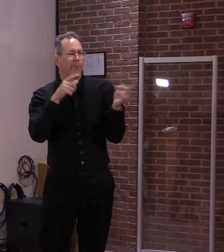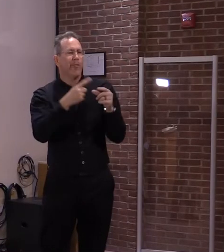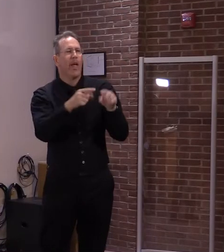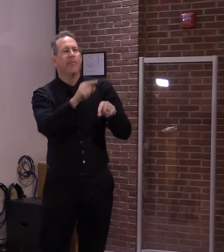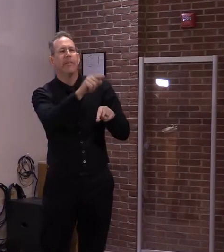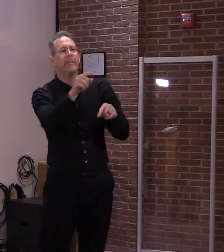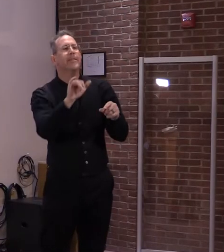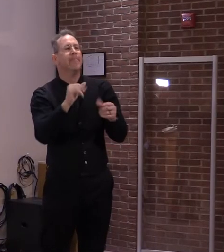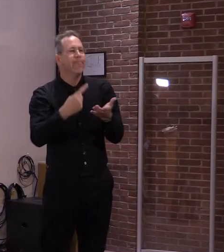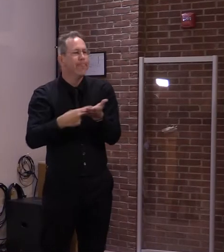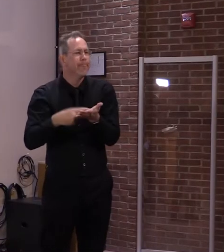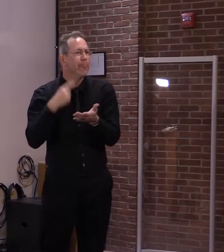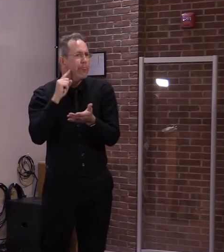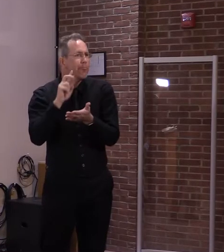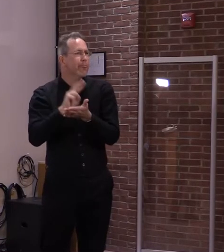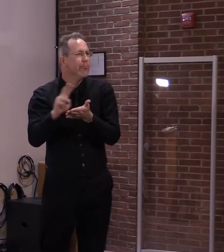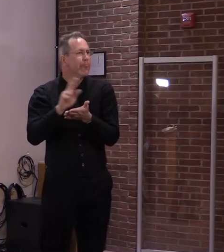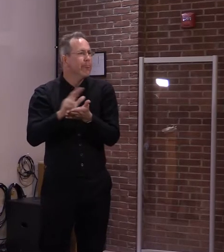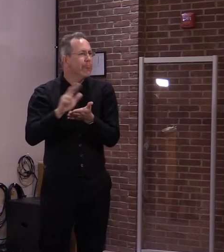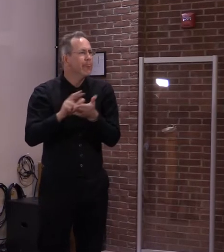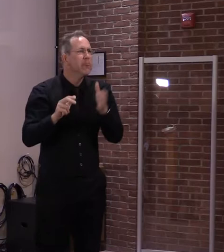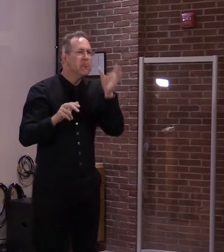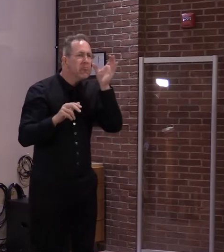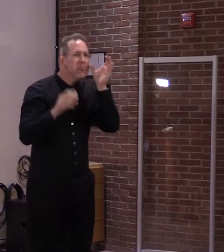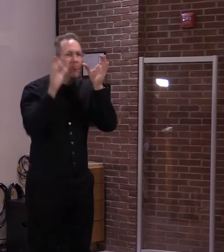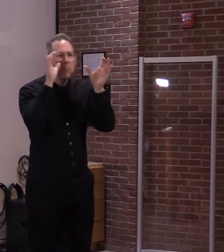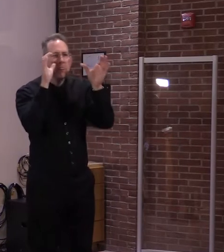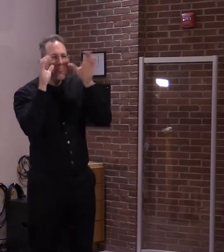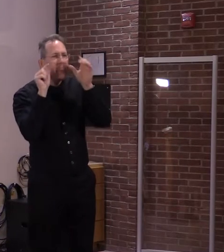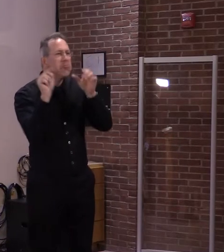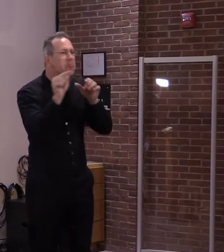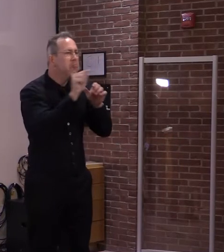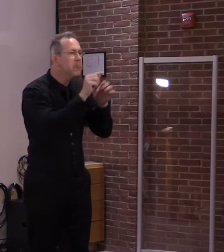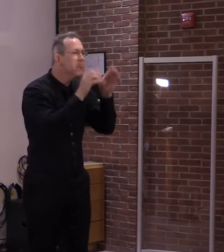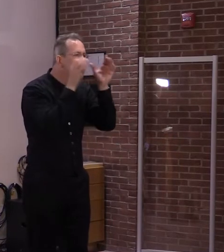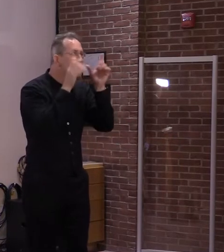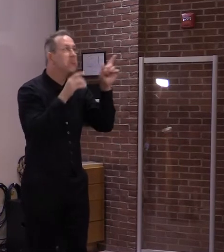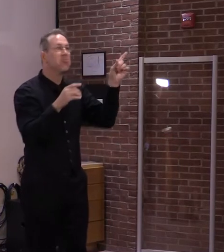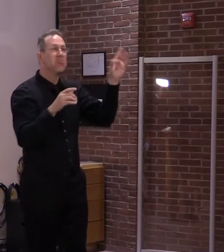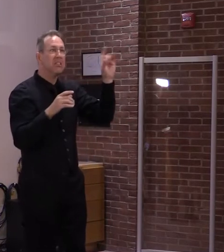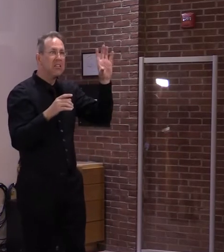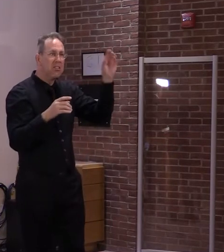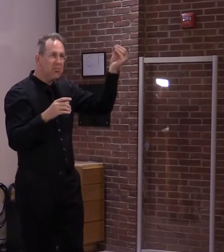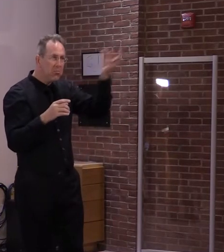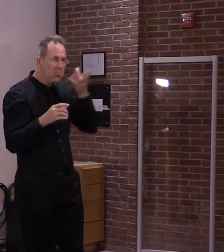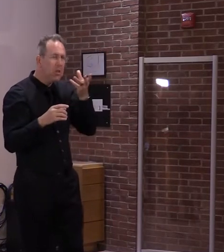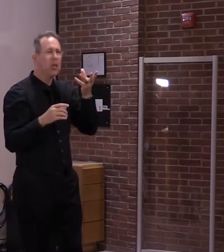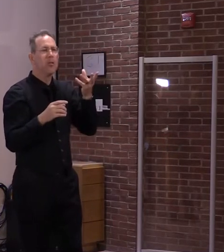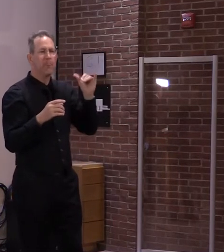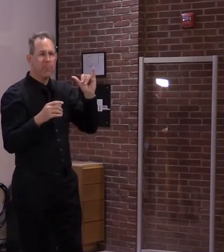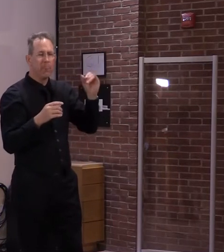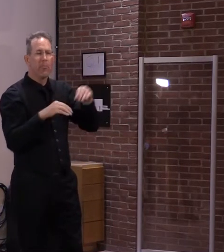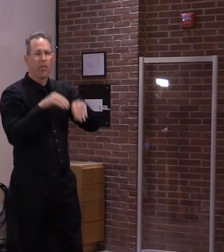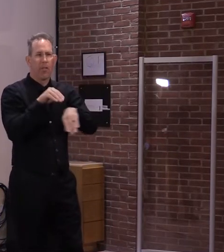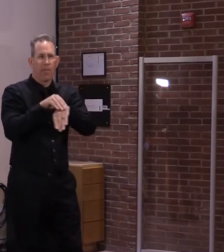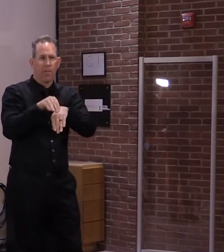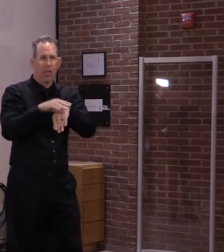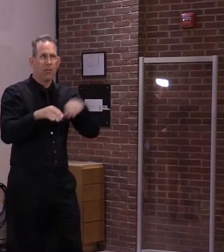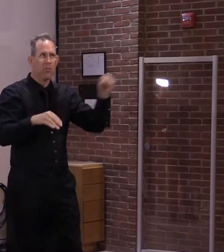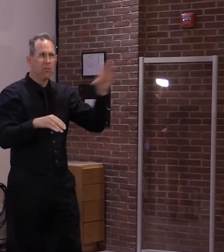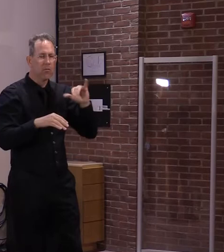with before we move forward. So we will reflect on that and take that into consideration as we develop our own